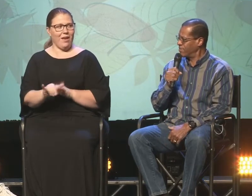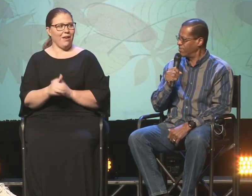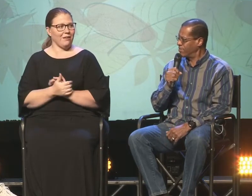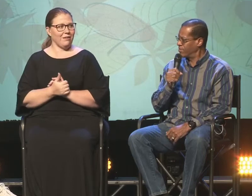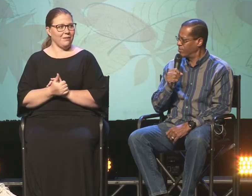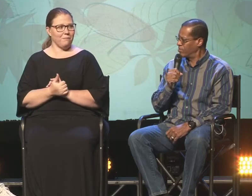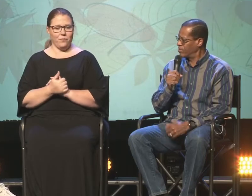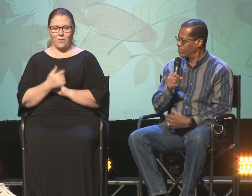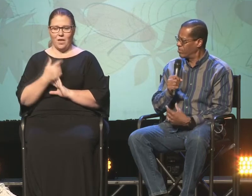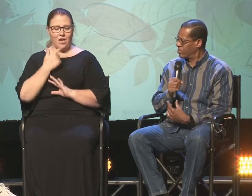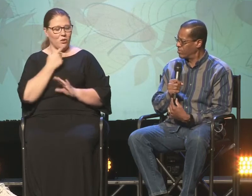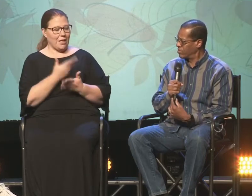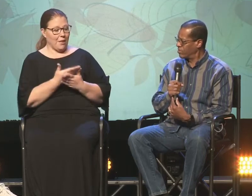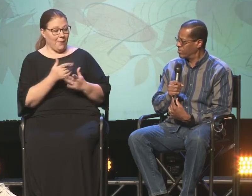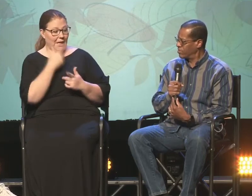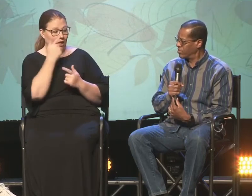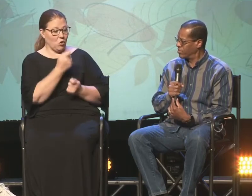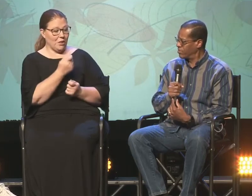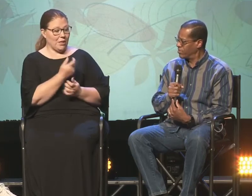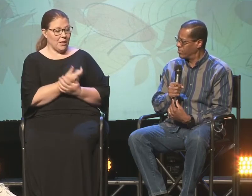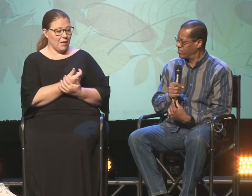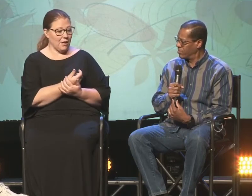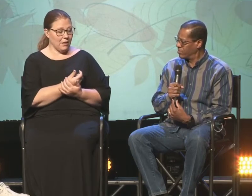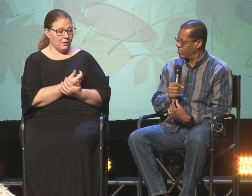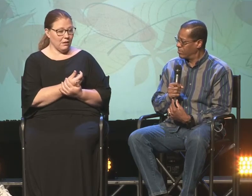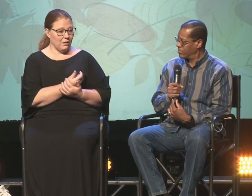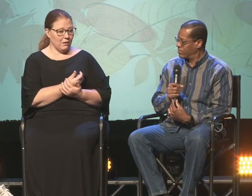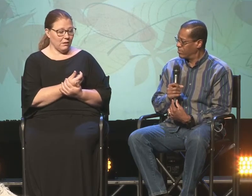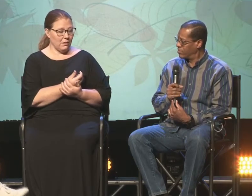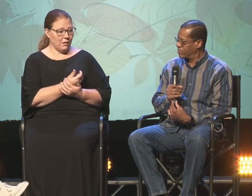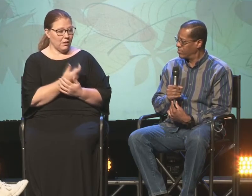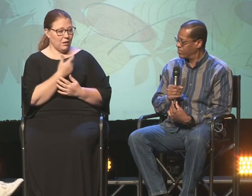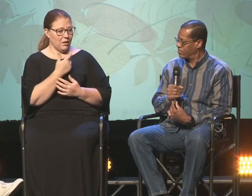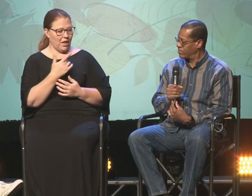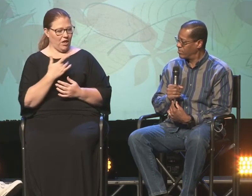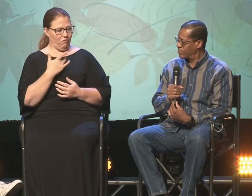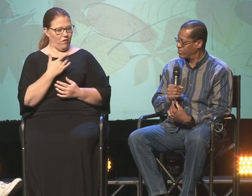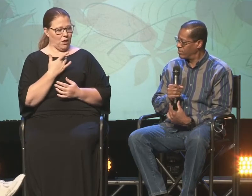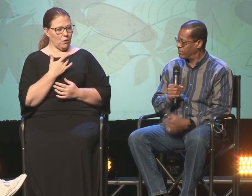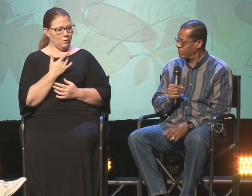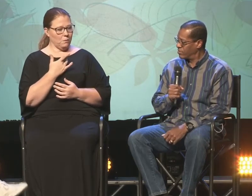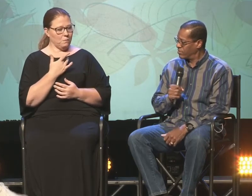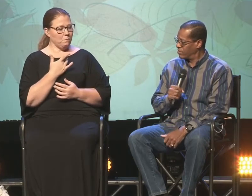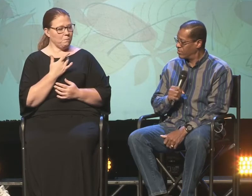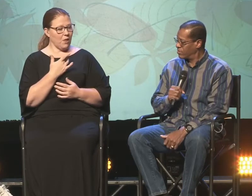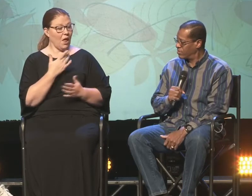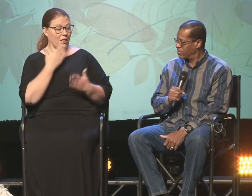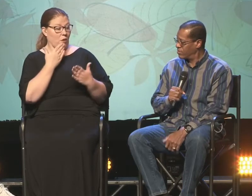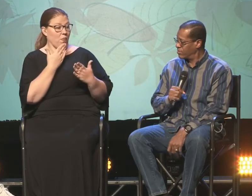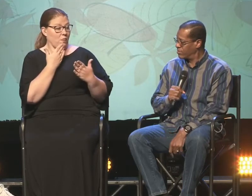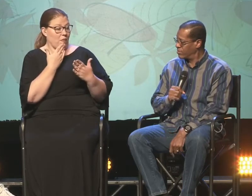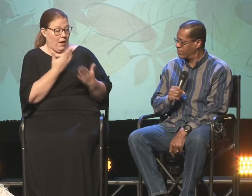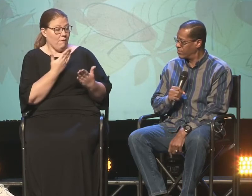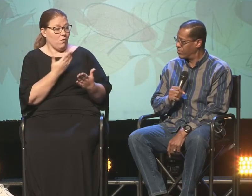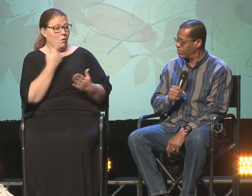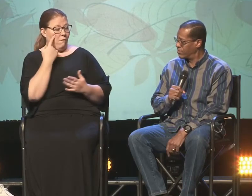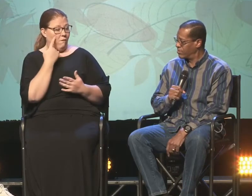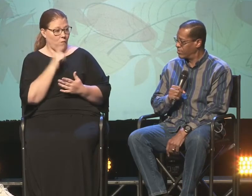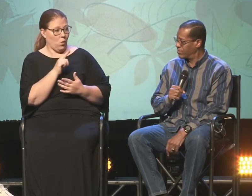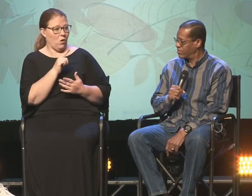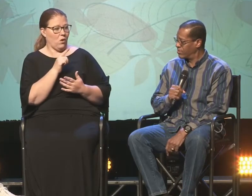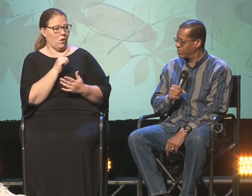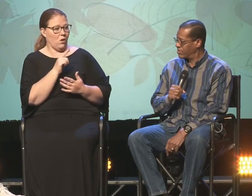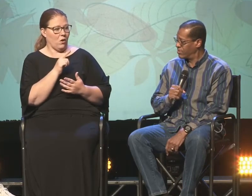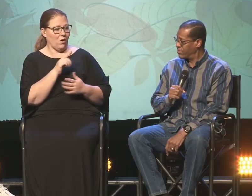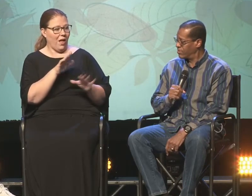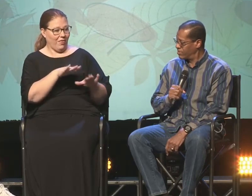you, you said something interesting, um, that you sense that these, you were thankful for the fact